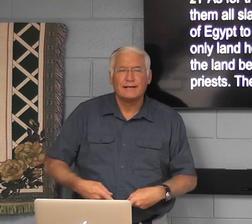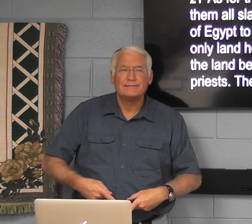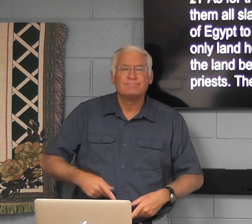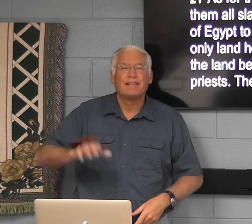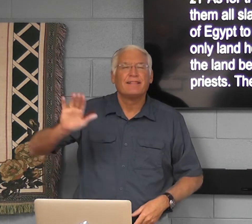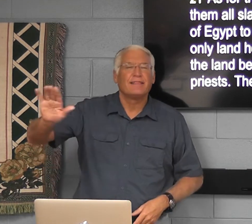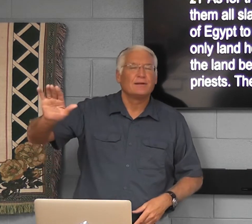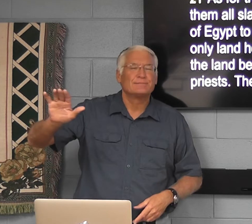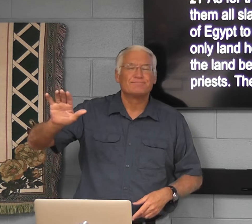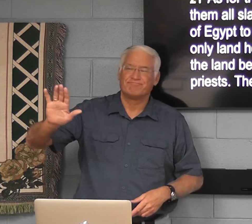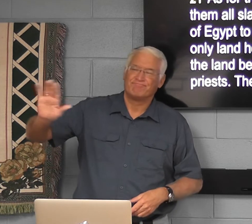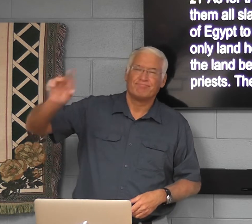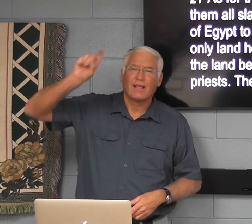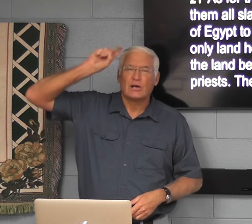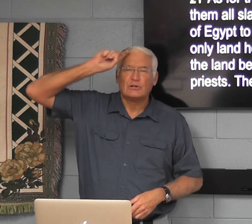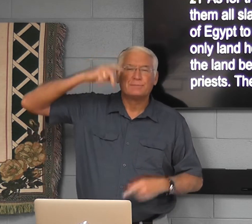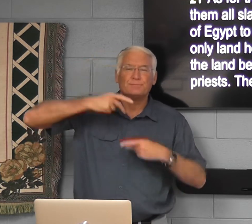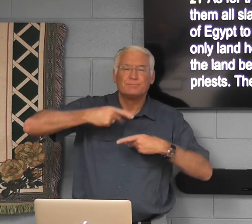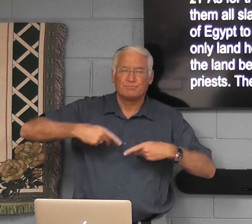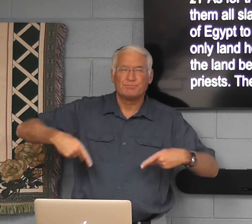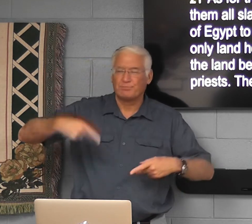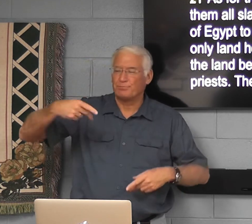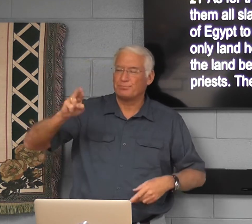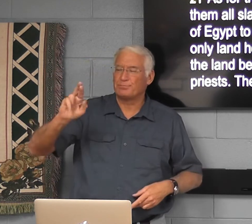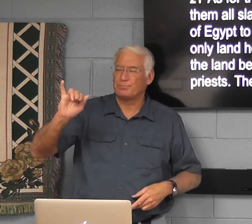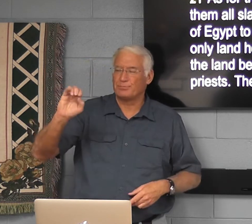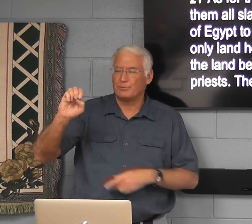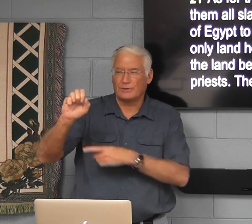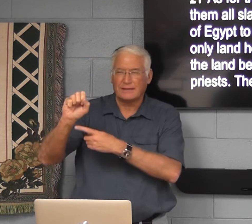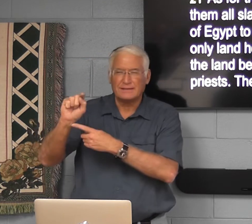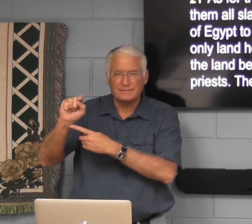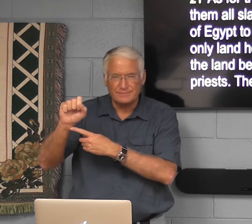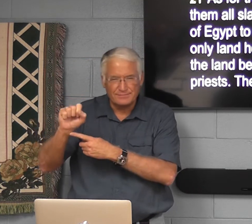But not really priests. It was talking about the Egyptian priests.